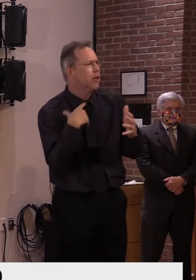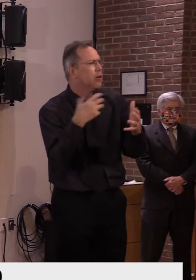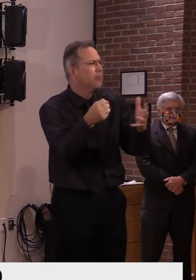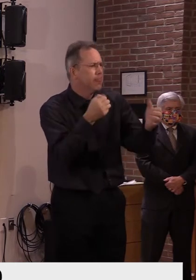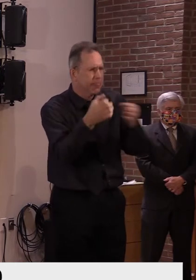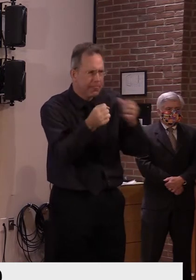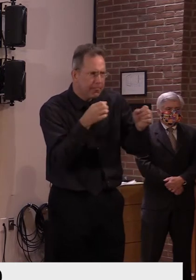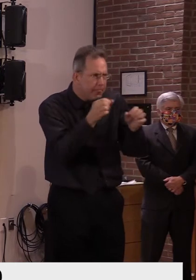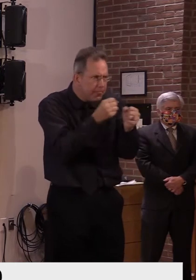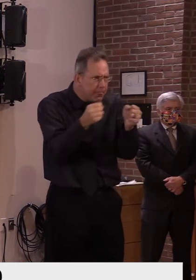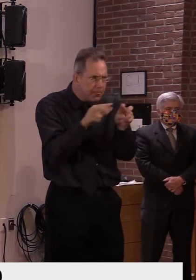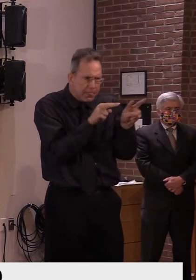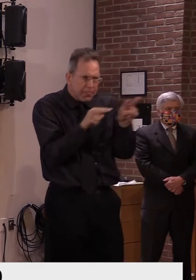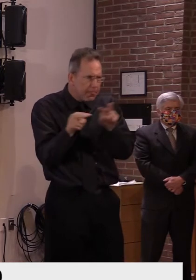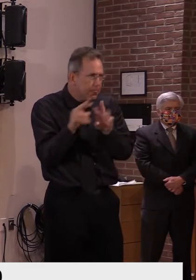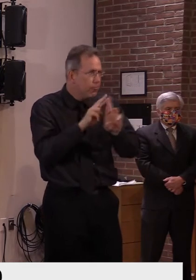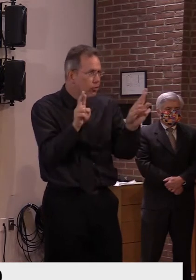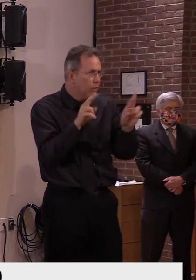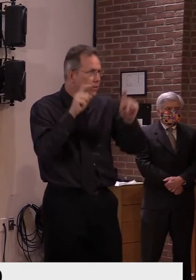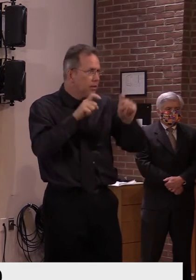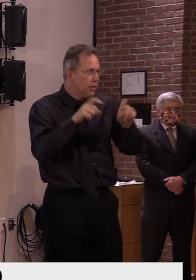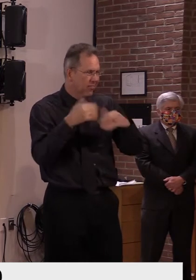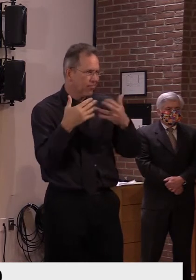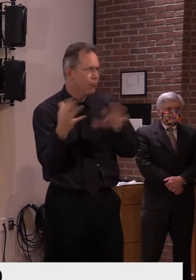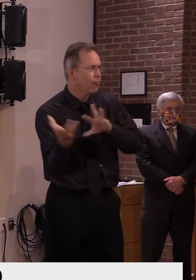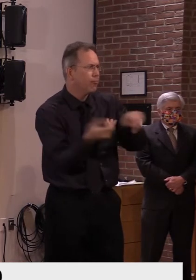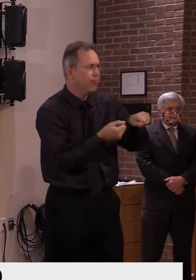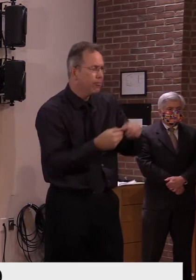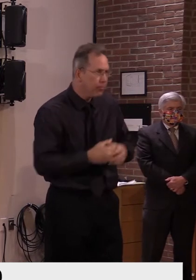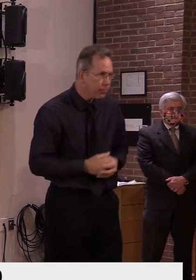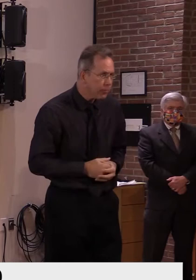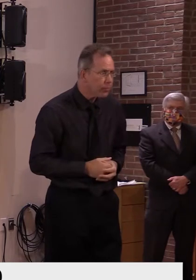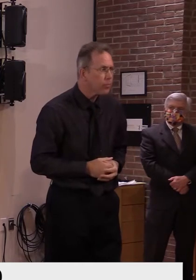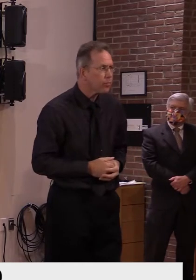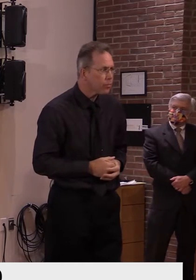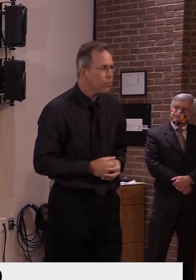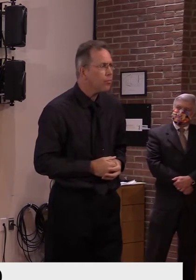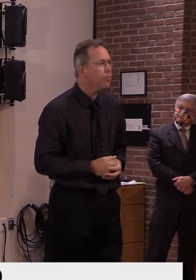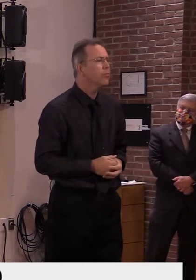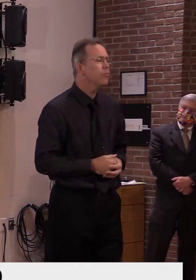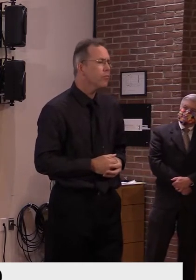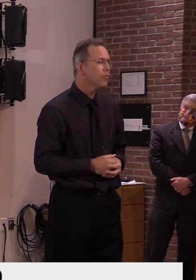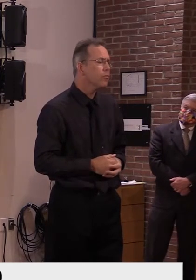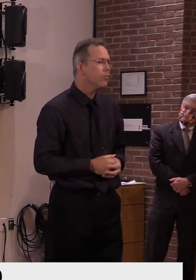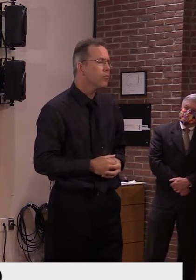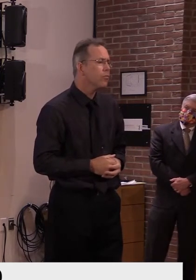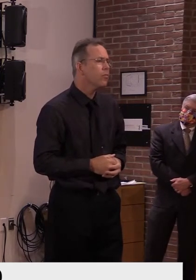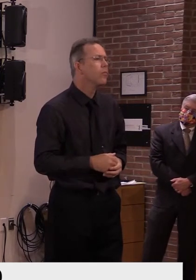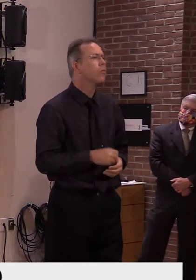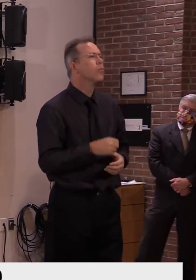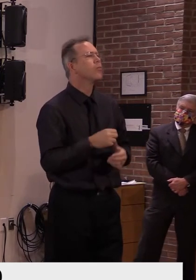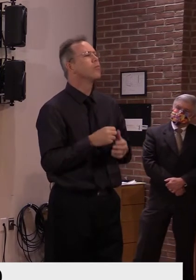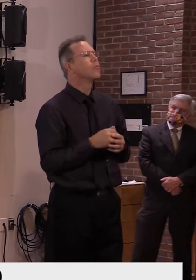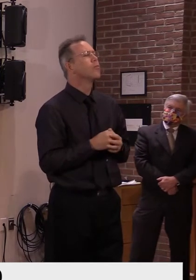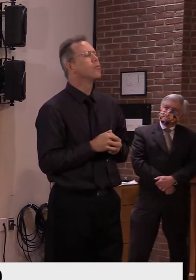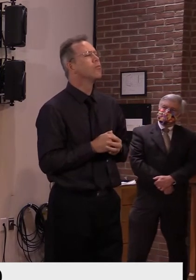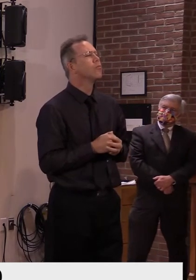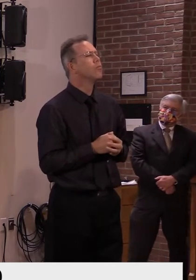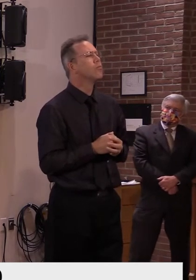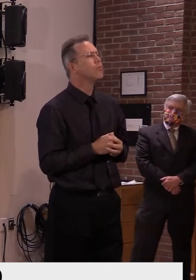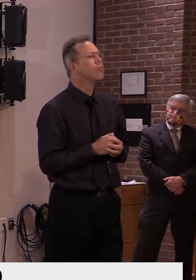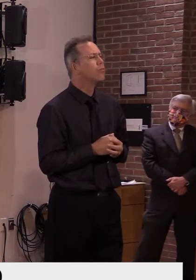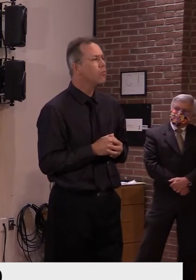as you may have heard, this study as well as another vaccine study were both temporarily held for symptoms that had come up in volunteers.